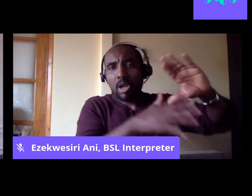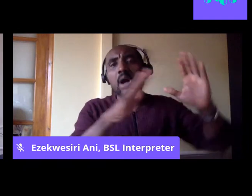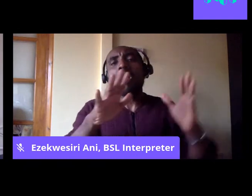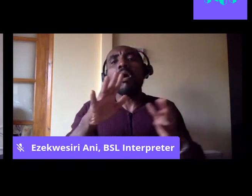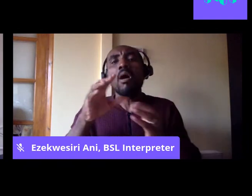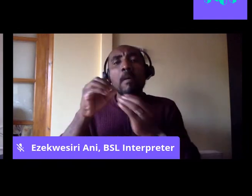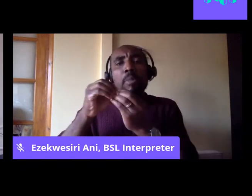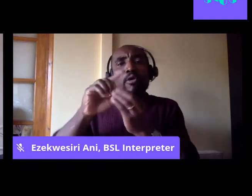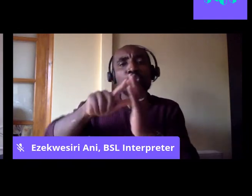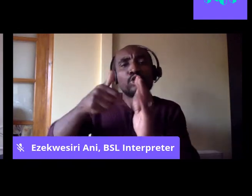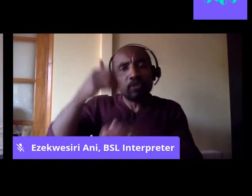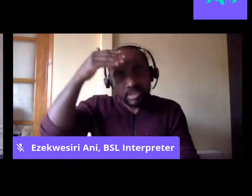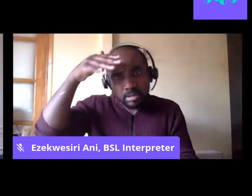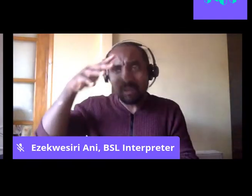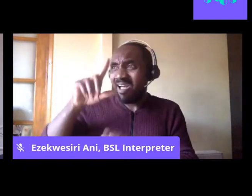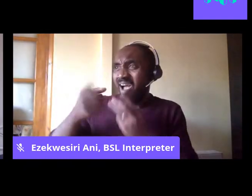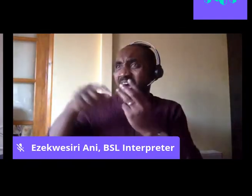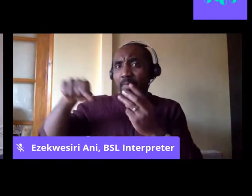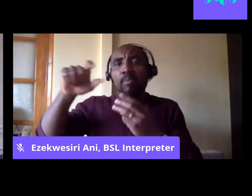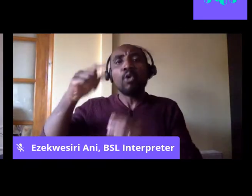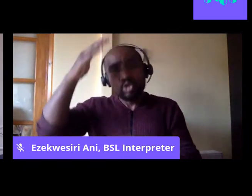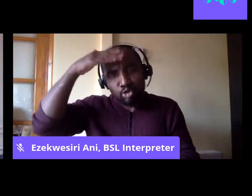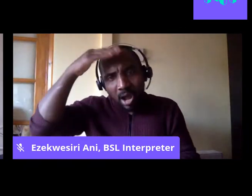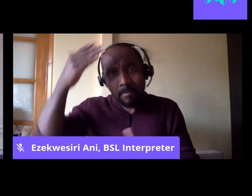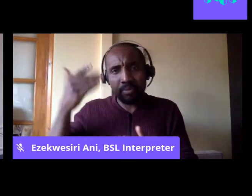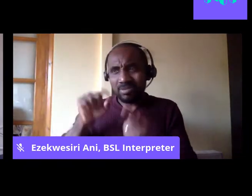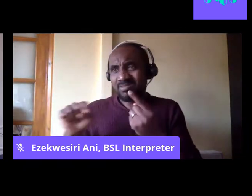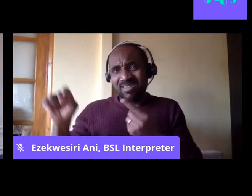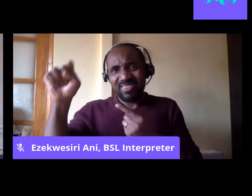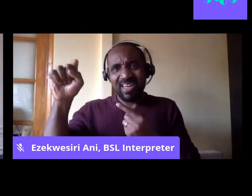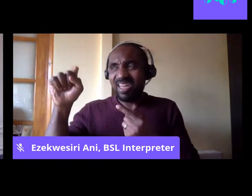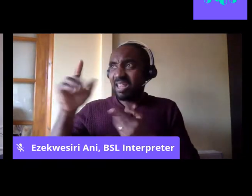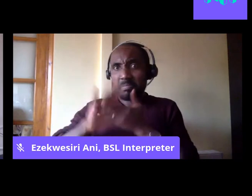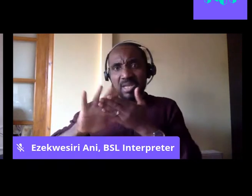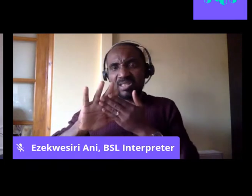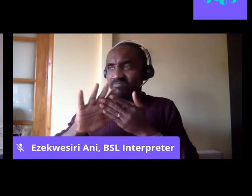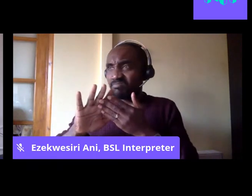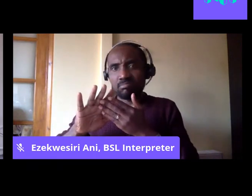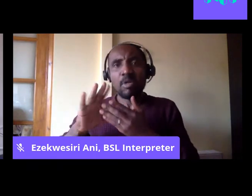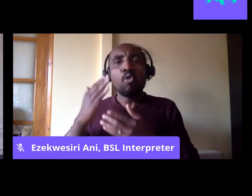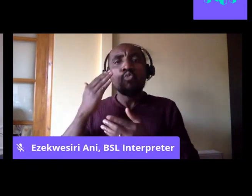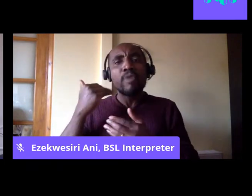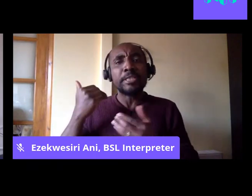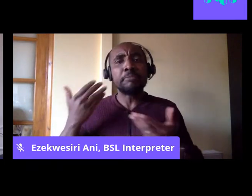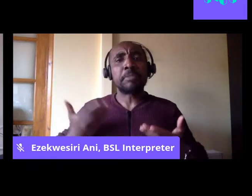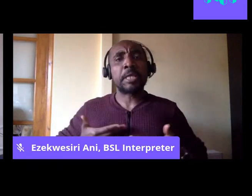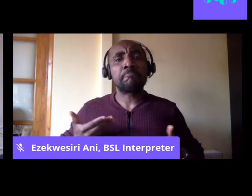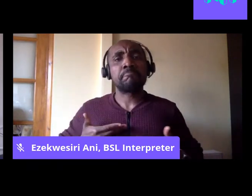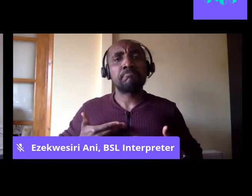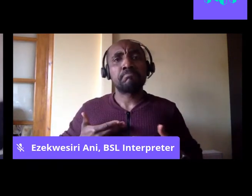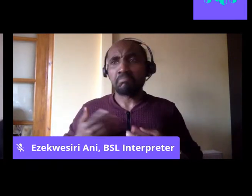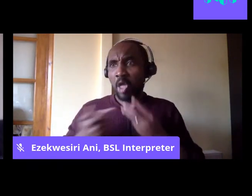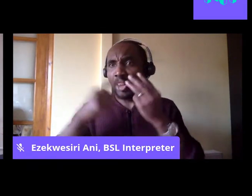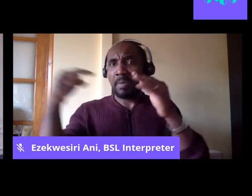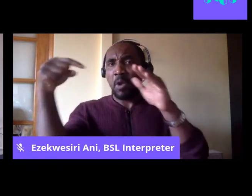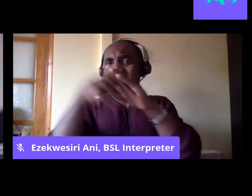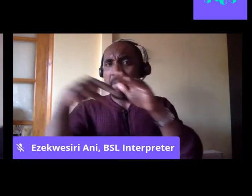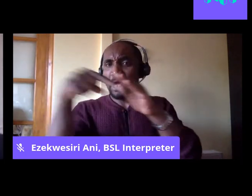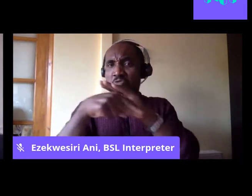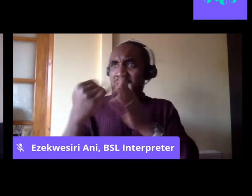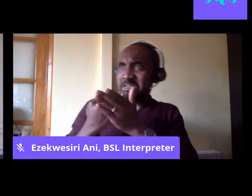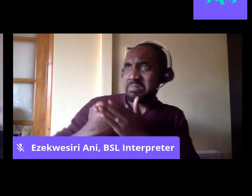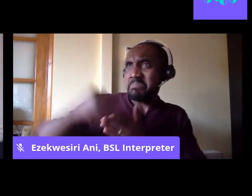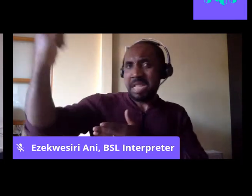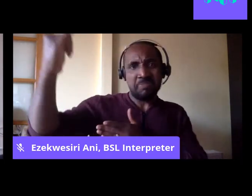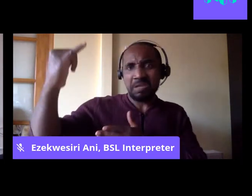who are part of an international movement that tells you to hate the other, that tells you to hate the immigrant, that tells you that those workers